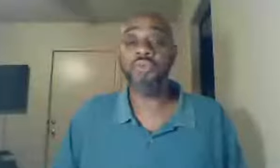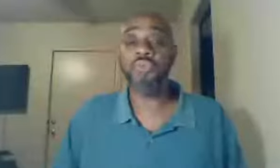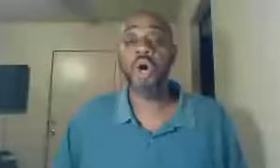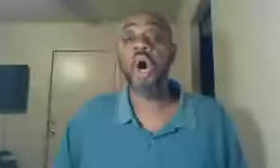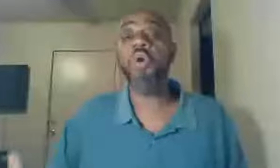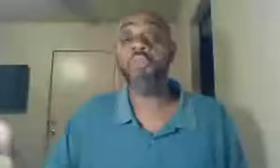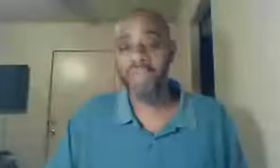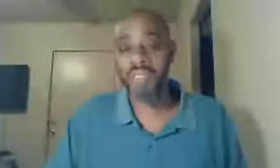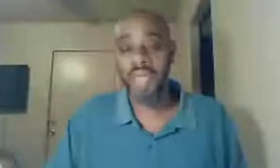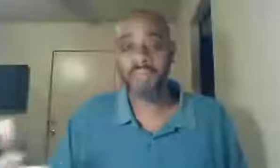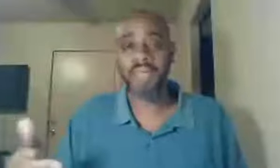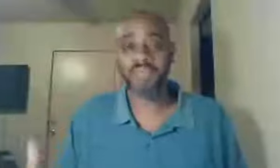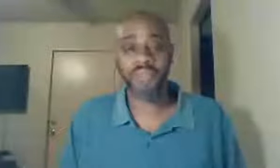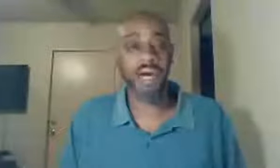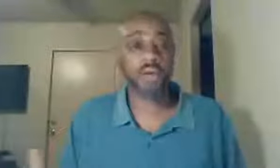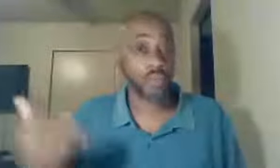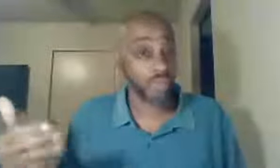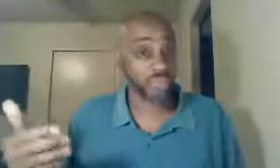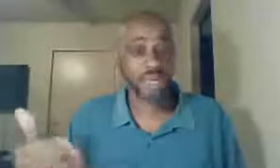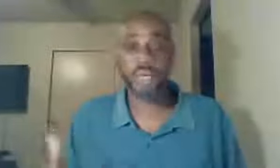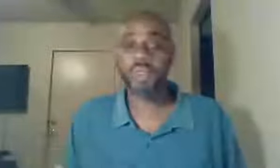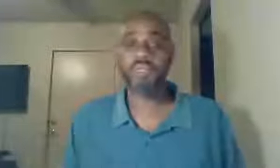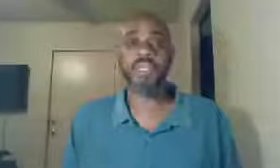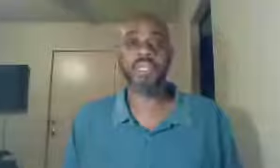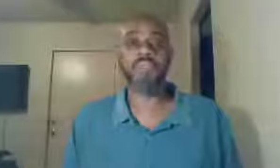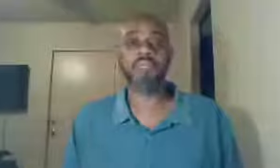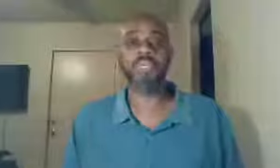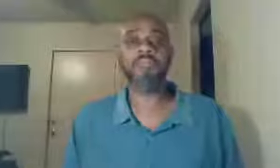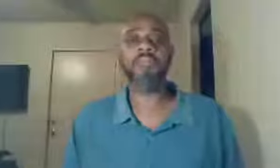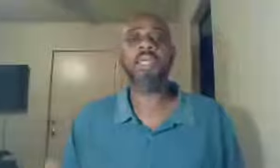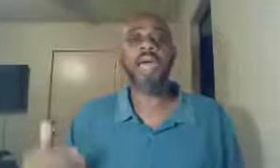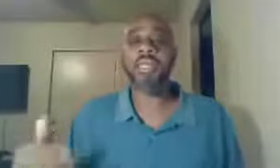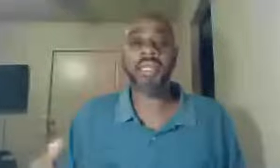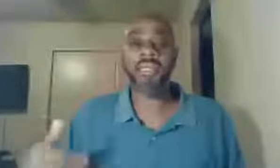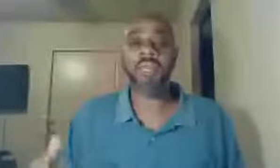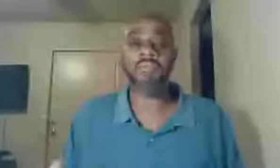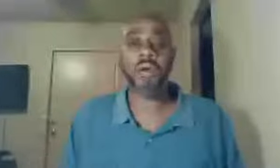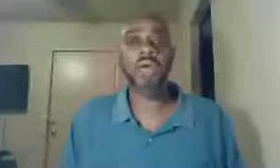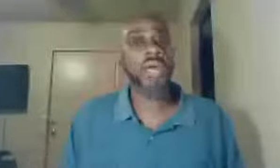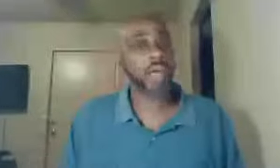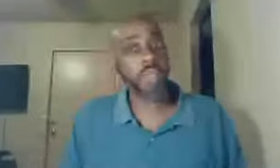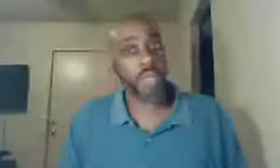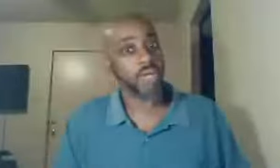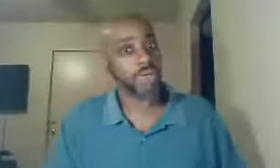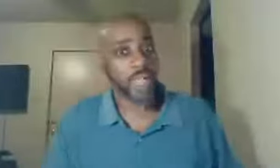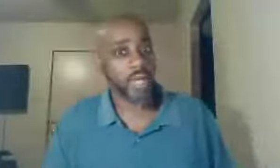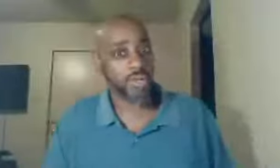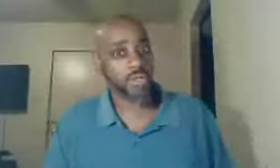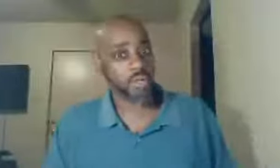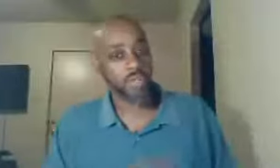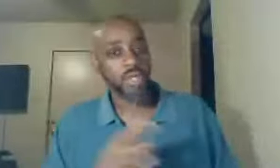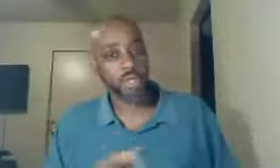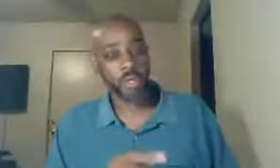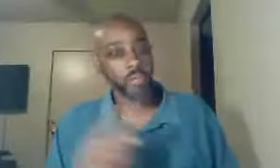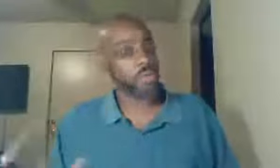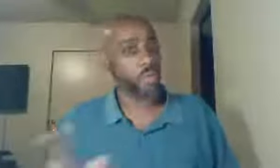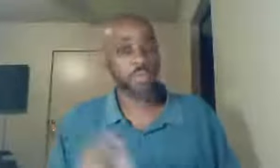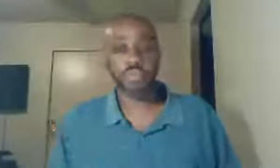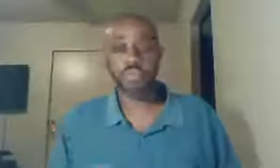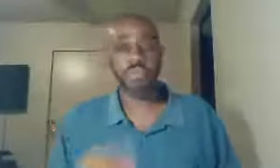you own that man of God, or woman of God, whatever the case may be, and therefore, hey, we pay your salary, so you know, preach what we want you to